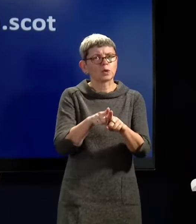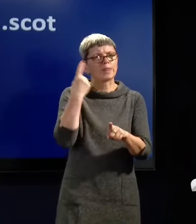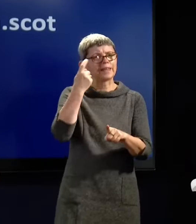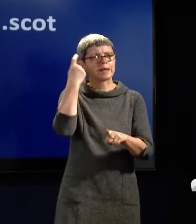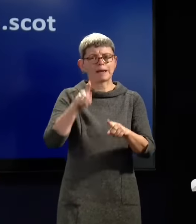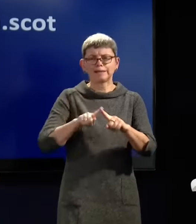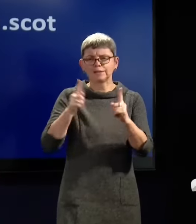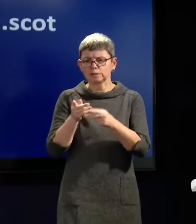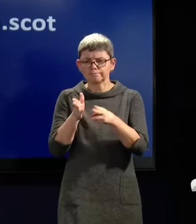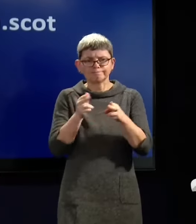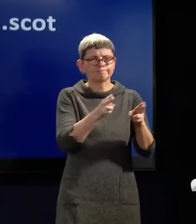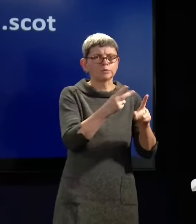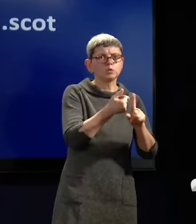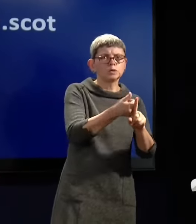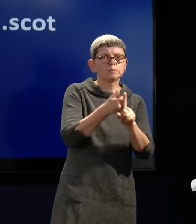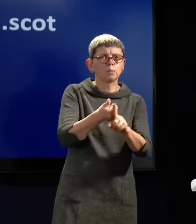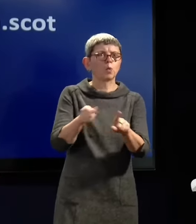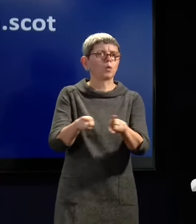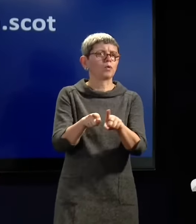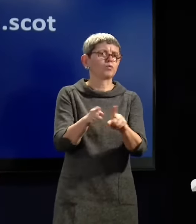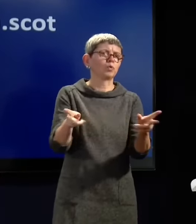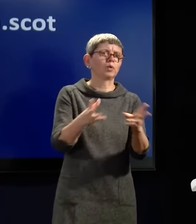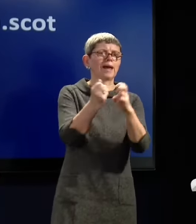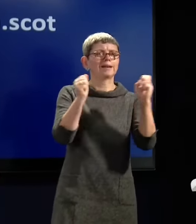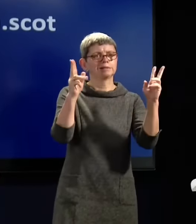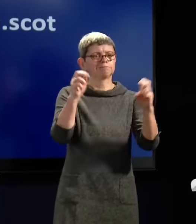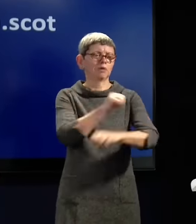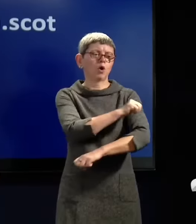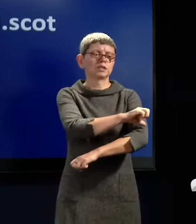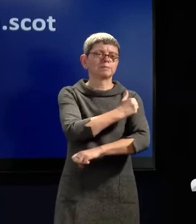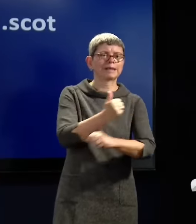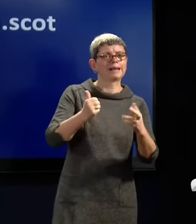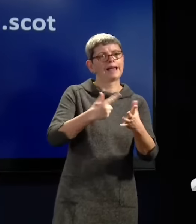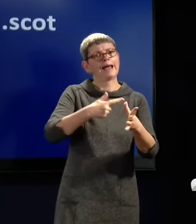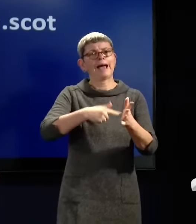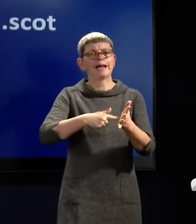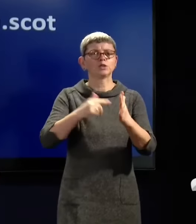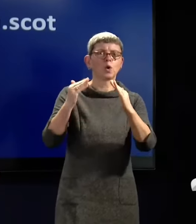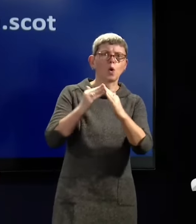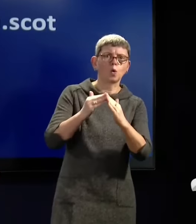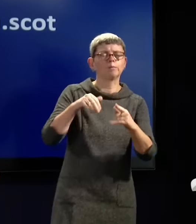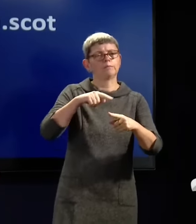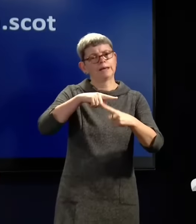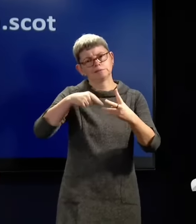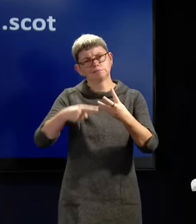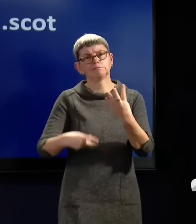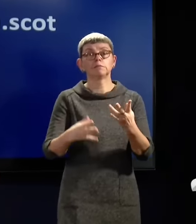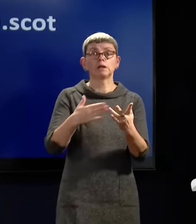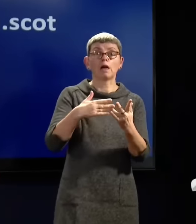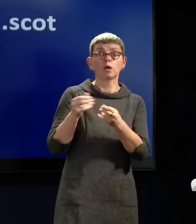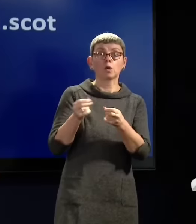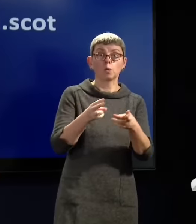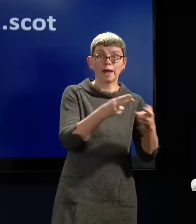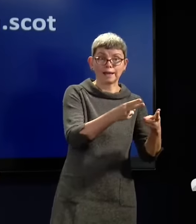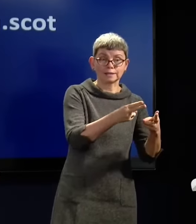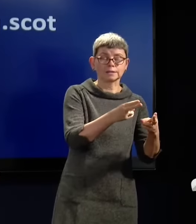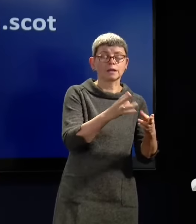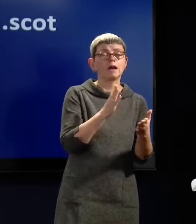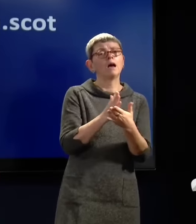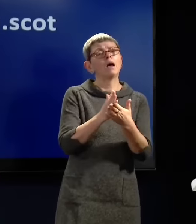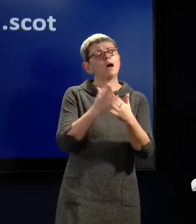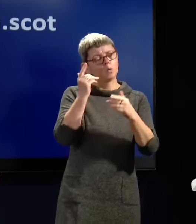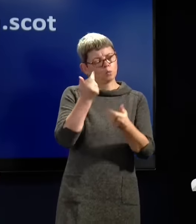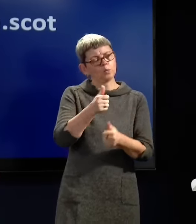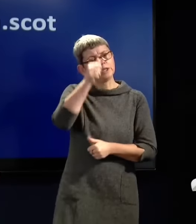community respiratory teams, or through alternative sources of help if you need it. So we do recognize that there are concerns